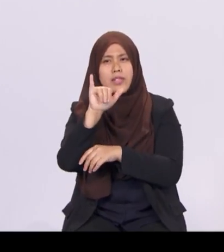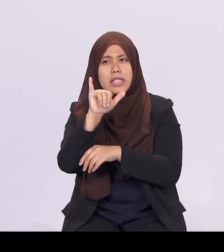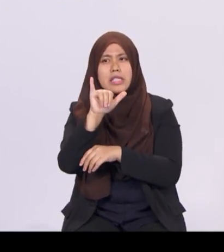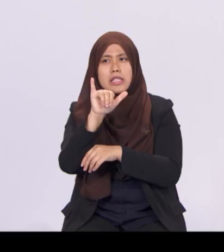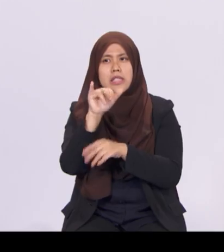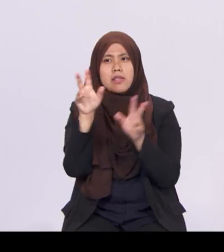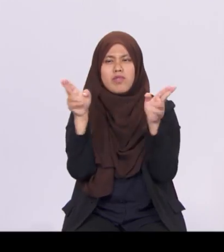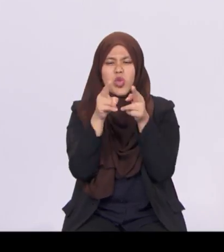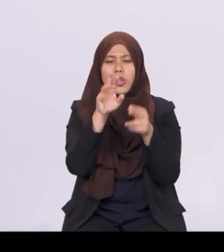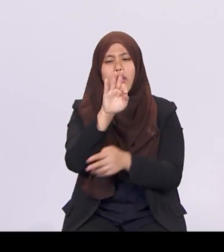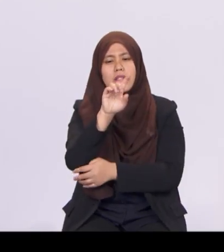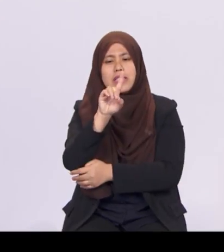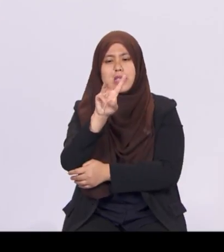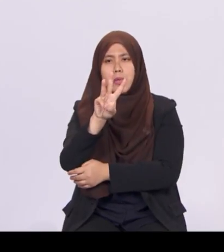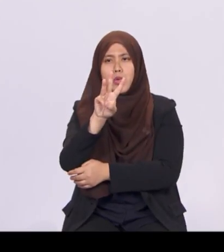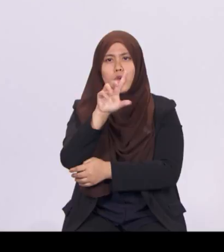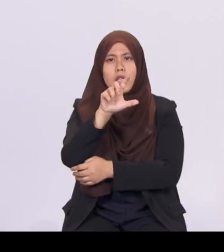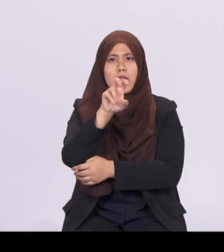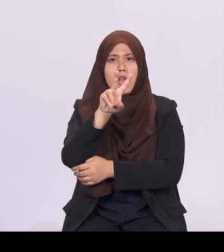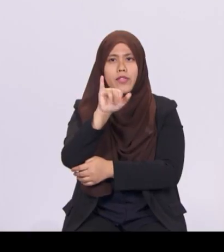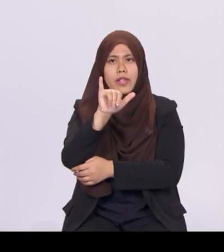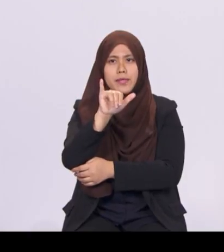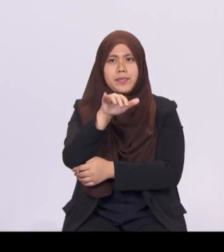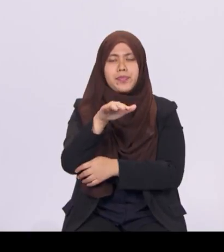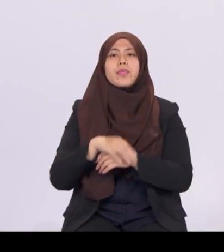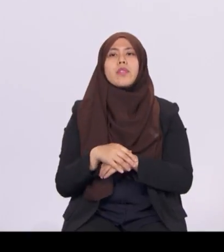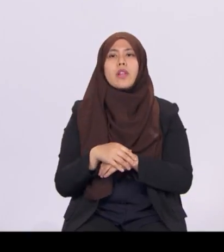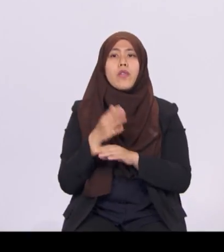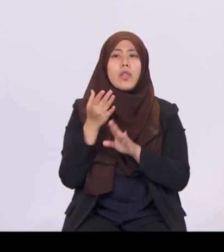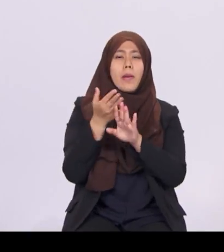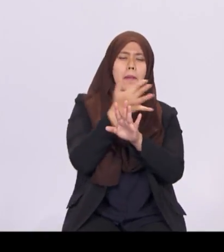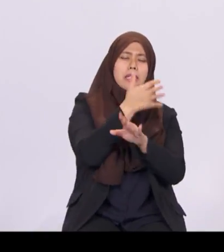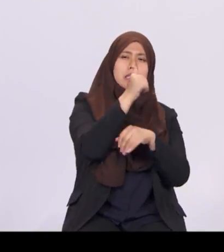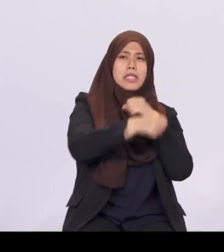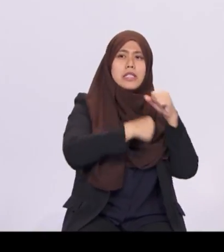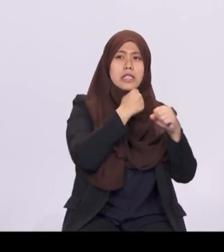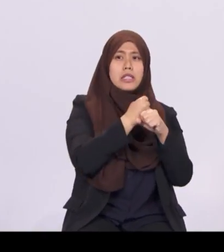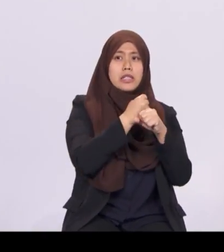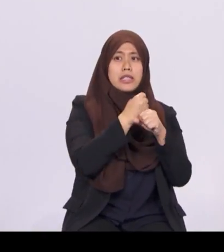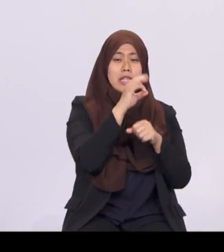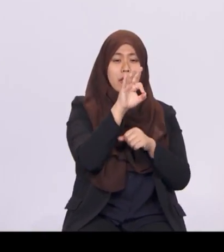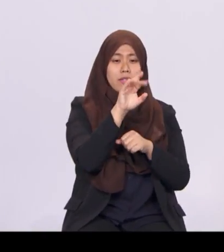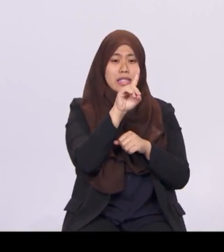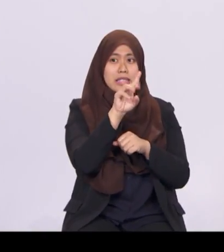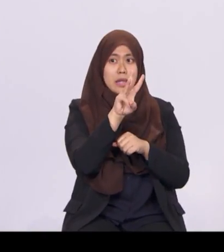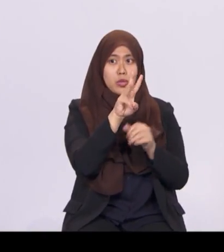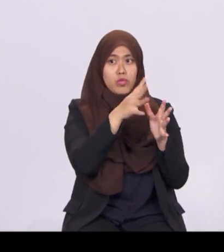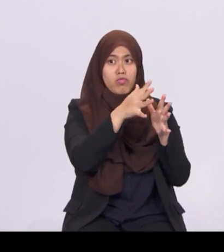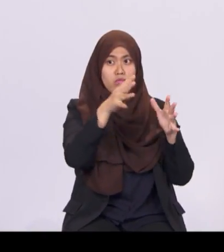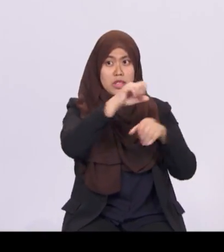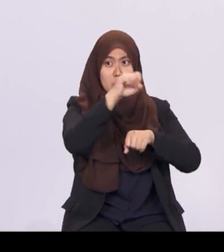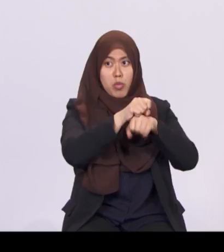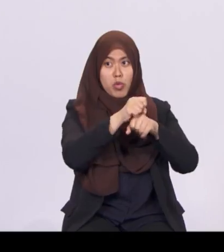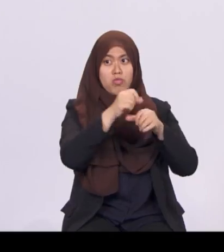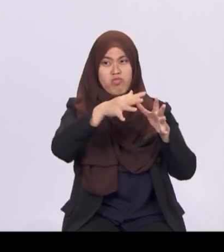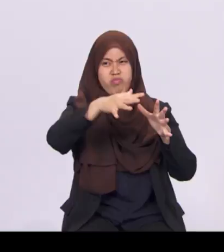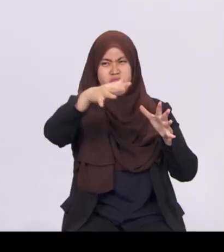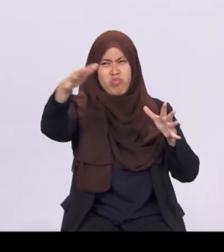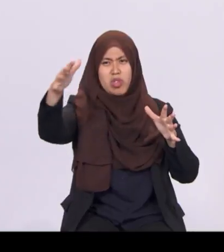Over the past 10 years, the number of FDWs in Singapore has increased by about 40 per cent to 240